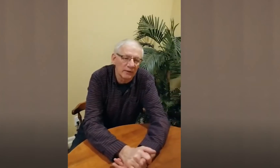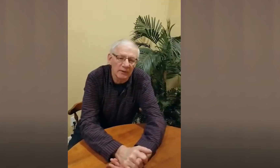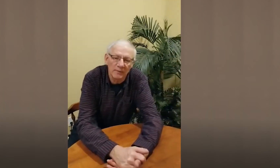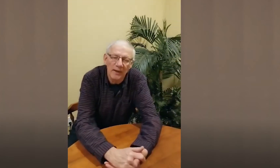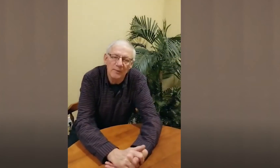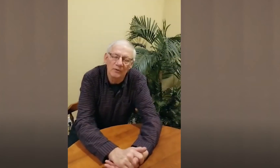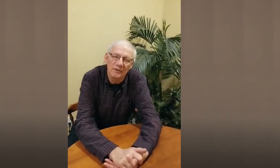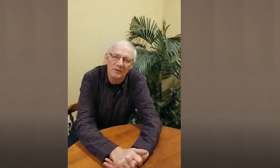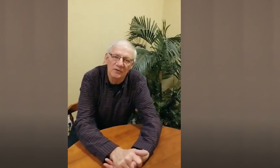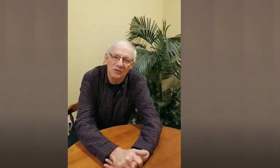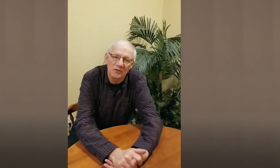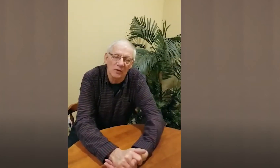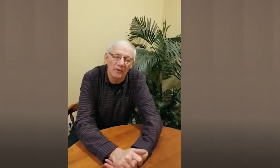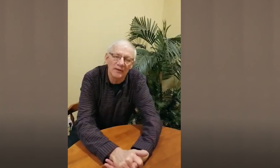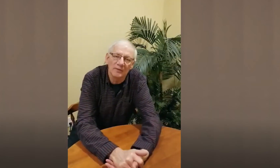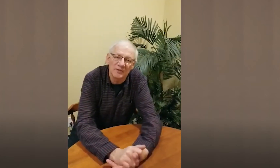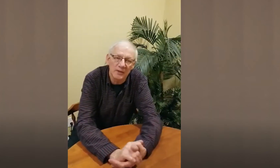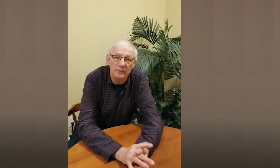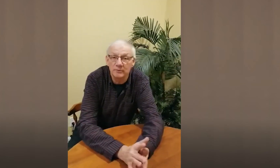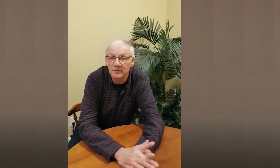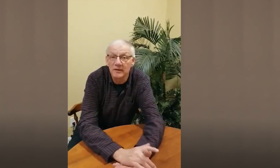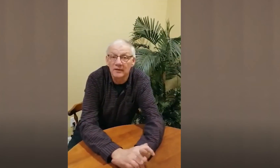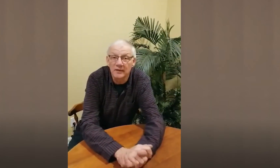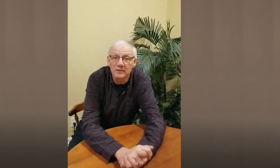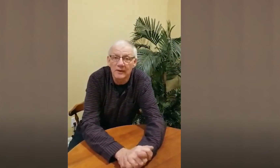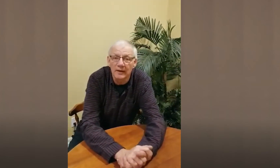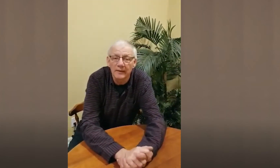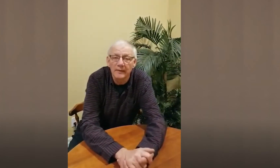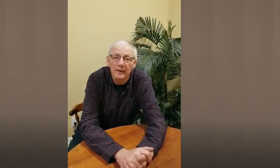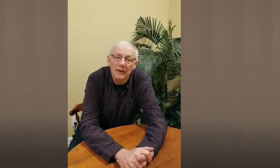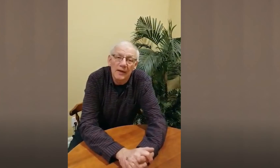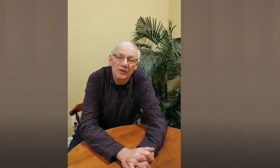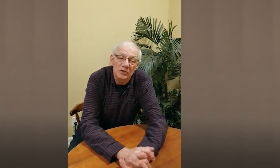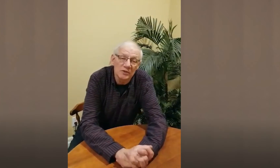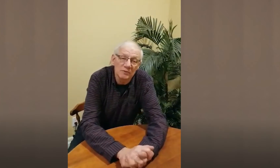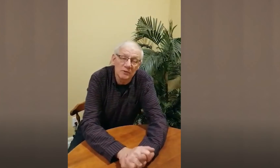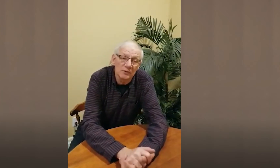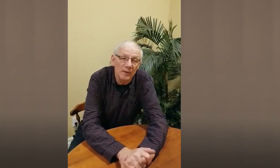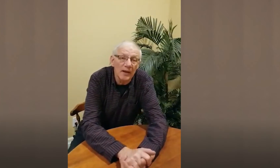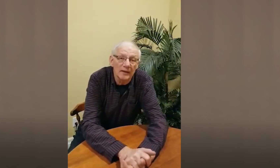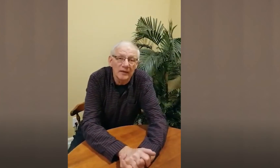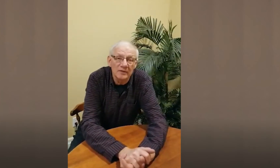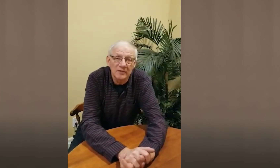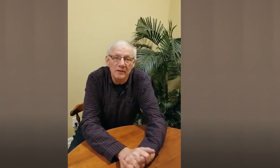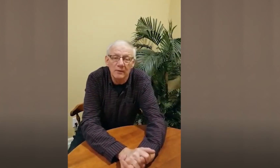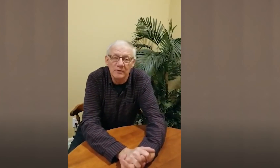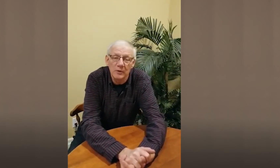really bad about this that jesus or that the disciples were sending the kids away and jesus was close by and he could see what was going